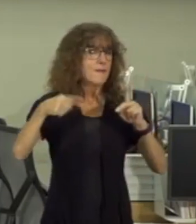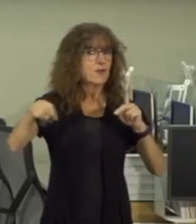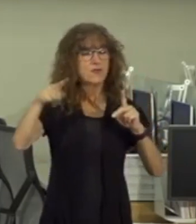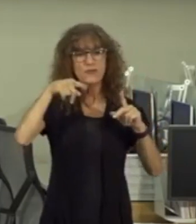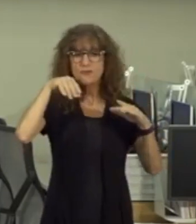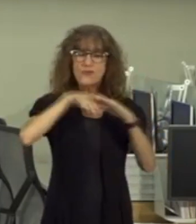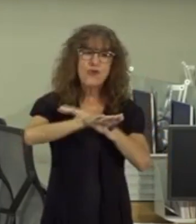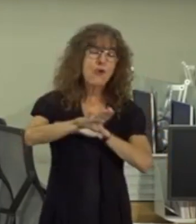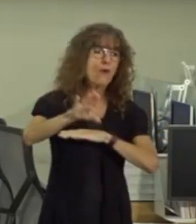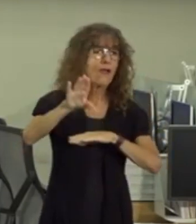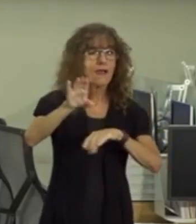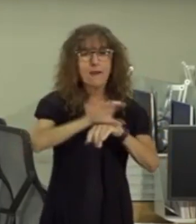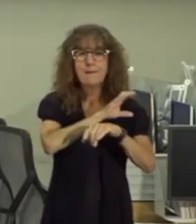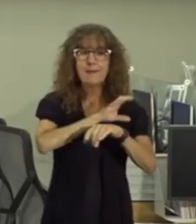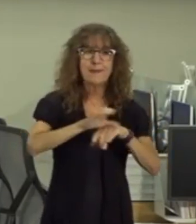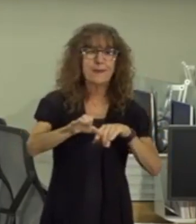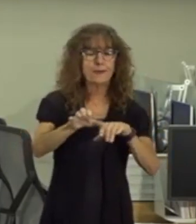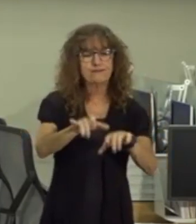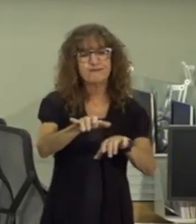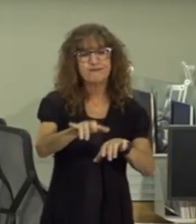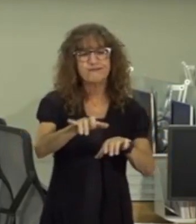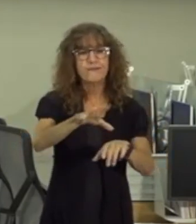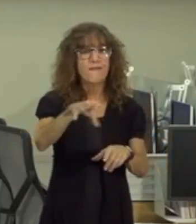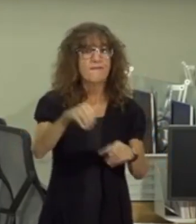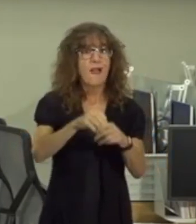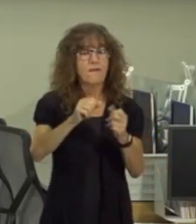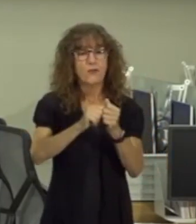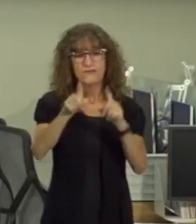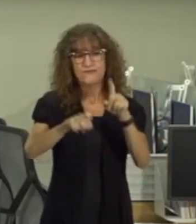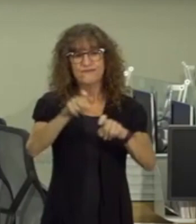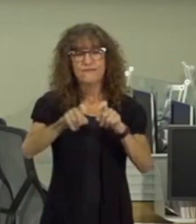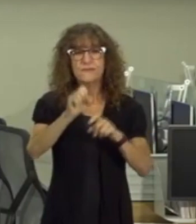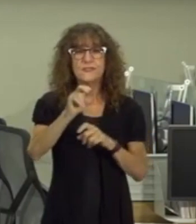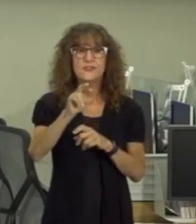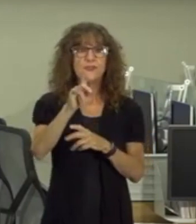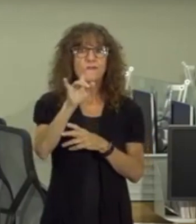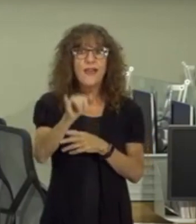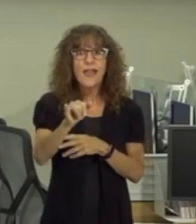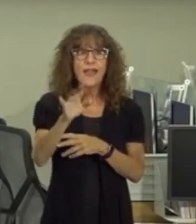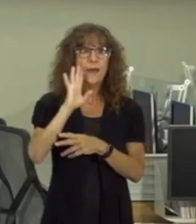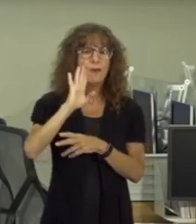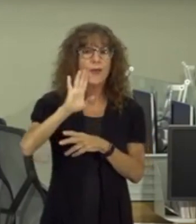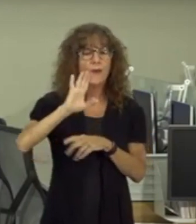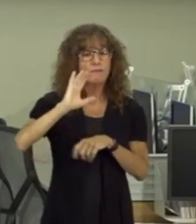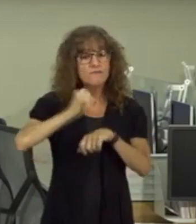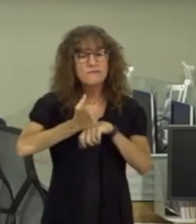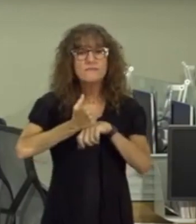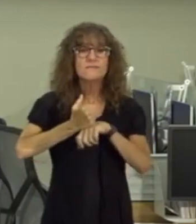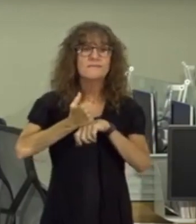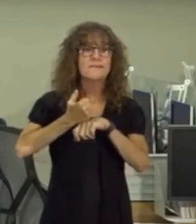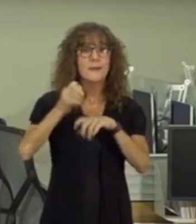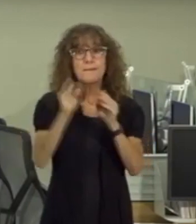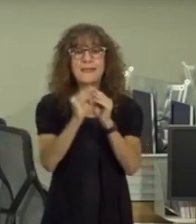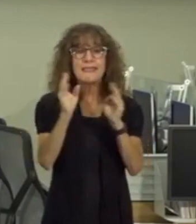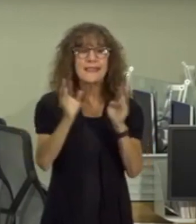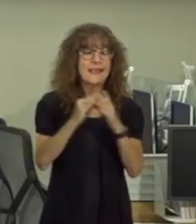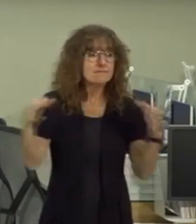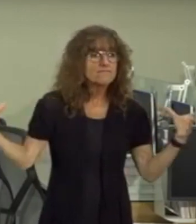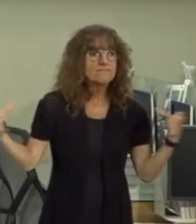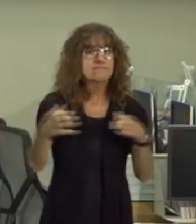sure you go in and take part in that survey in addition we will organize stakeholder meetings to gather input